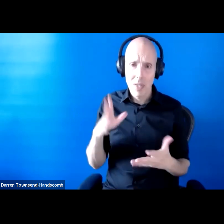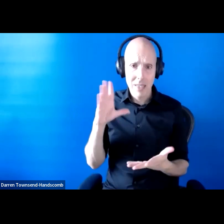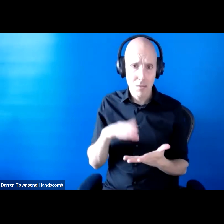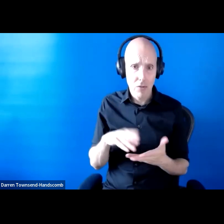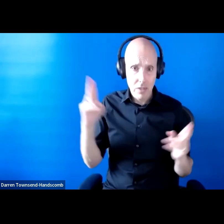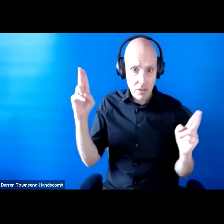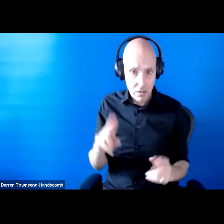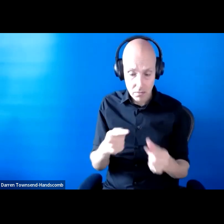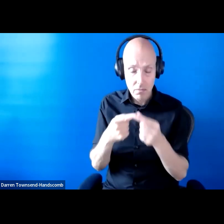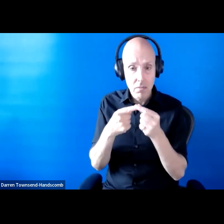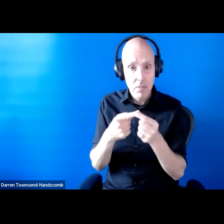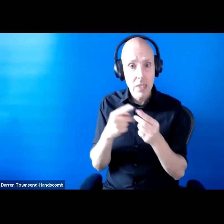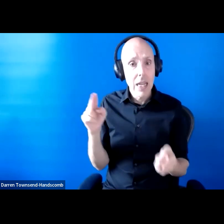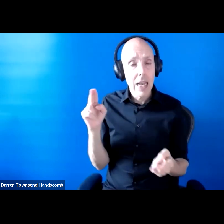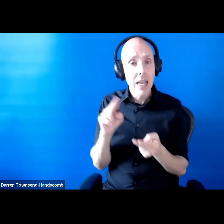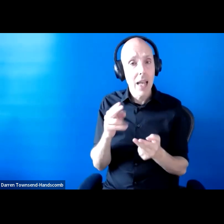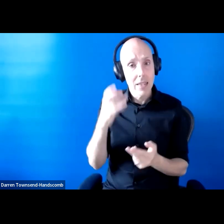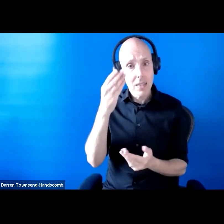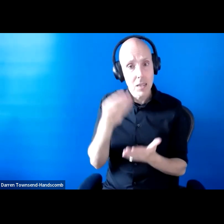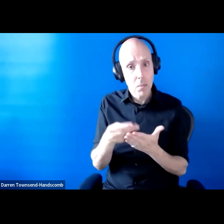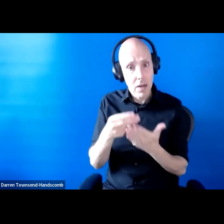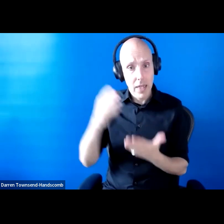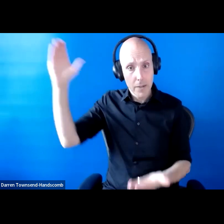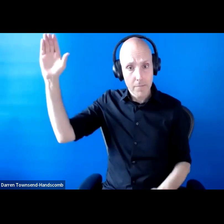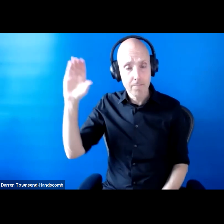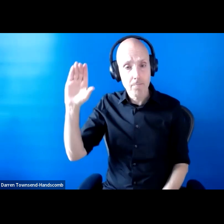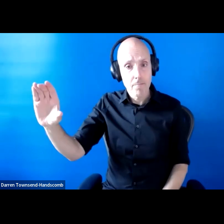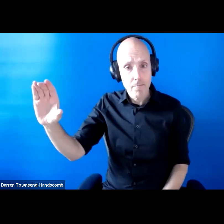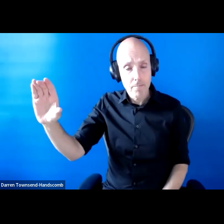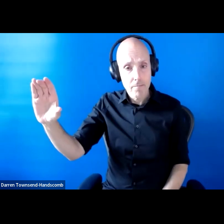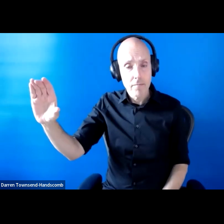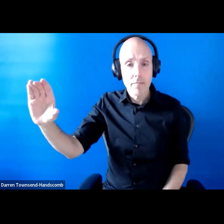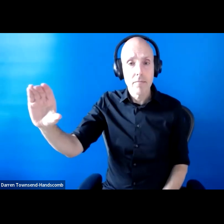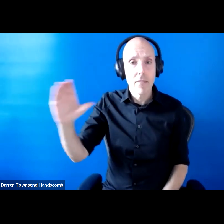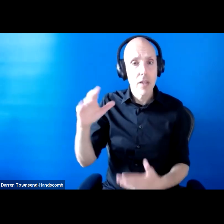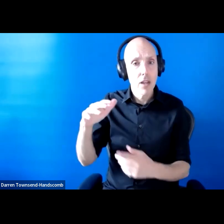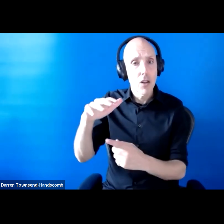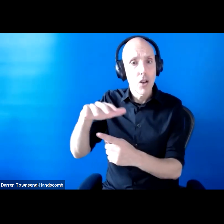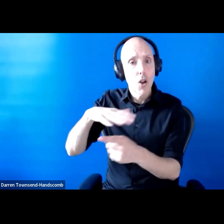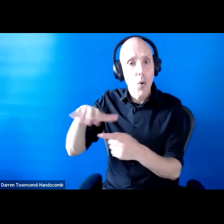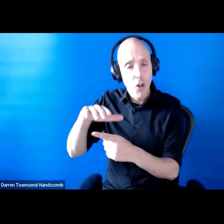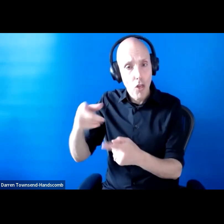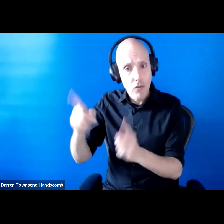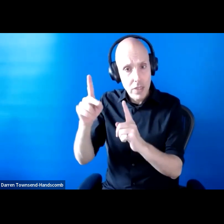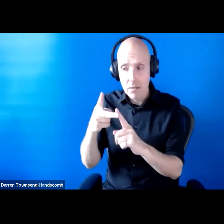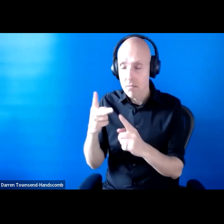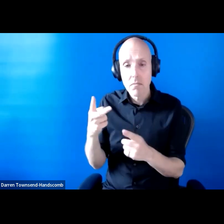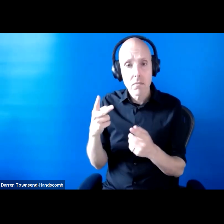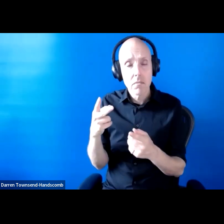go into local authorities, and in particular social care. We saw the NHS having